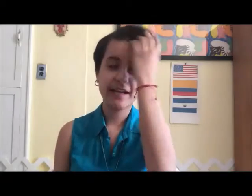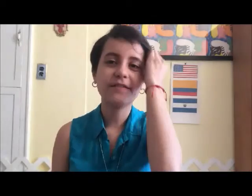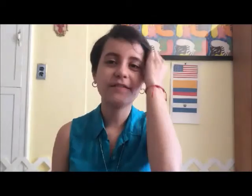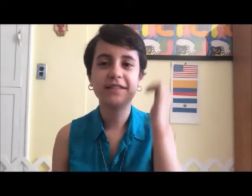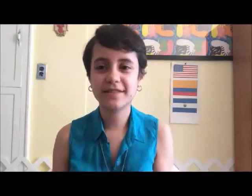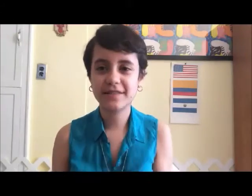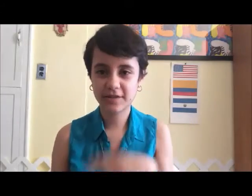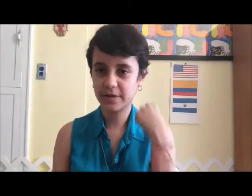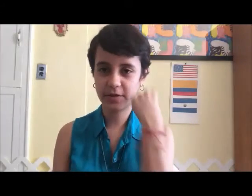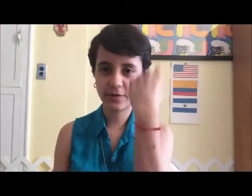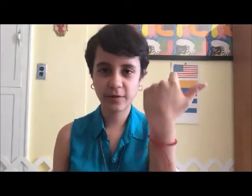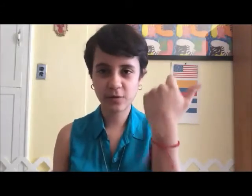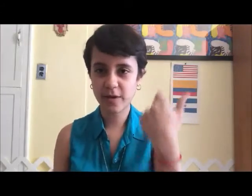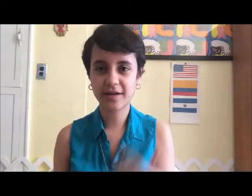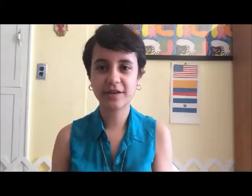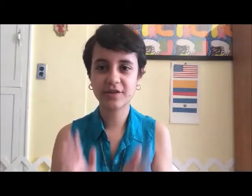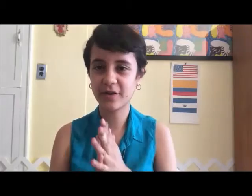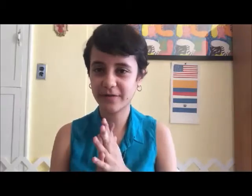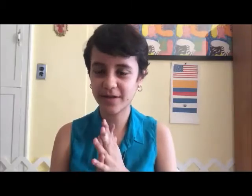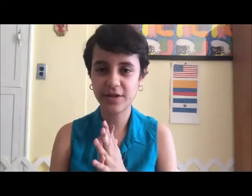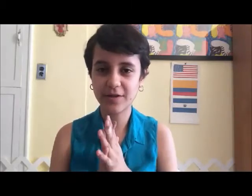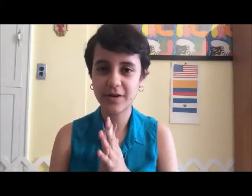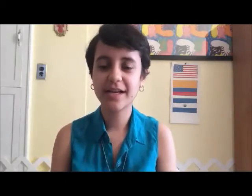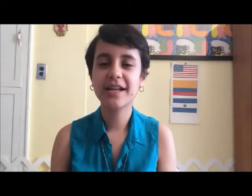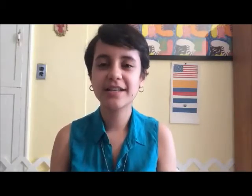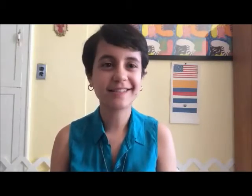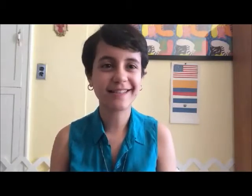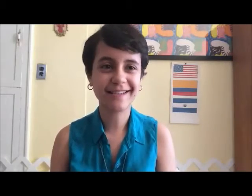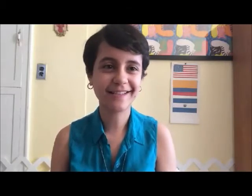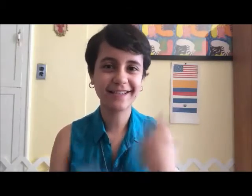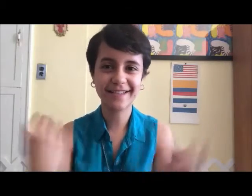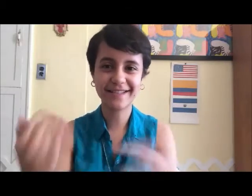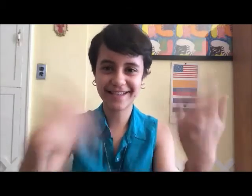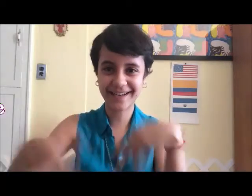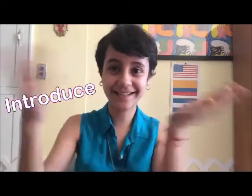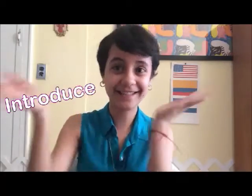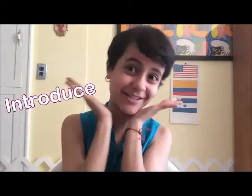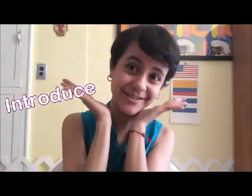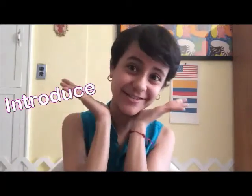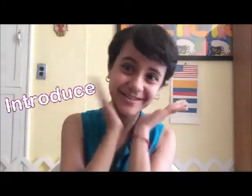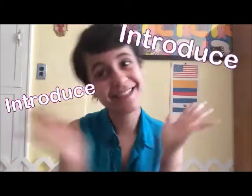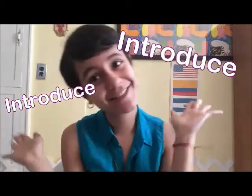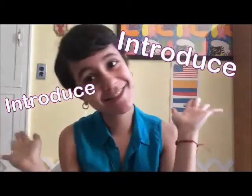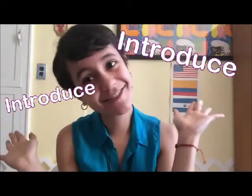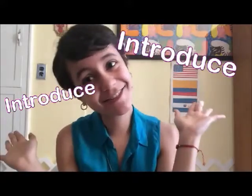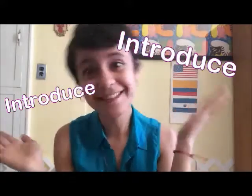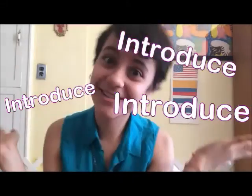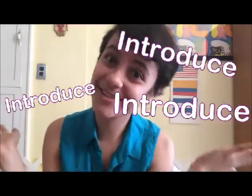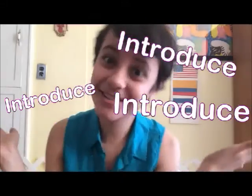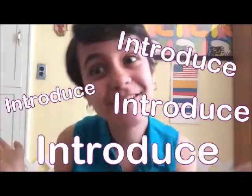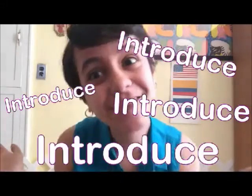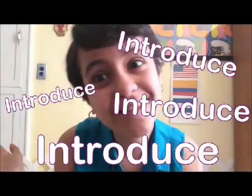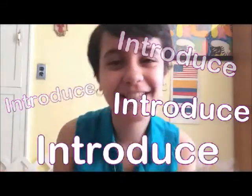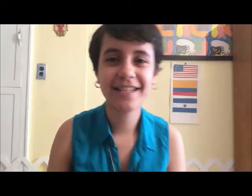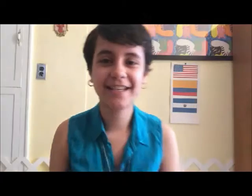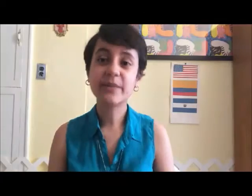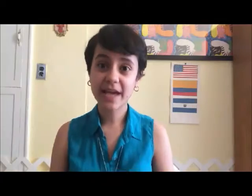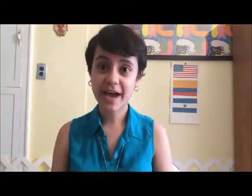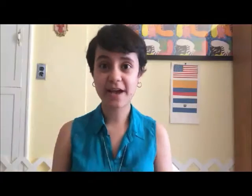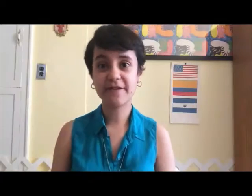this is just going be a super quick short video to like, introduce, introduce, introduce, introduce. But yeah, if you have